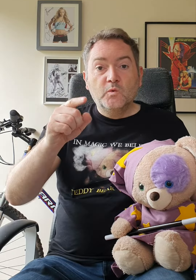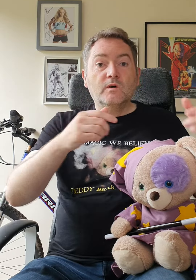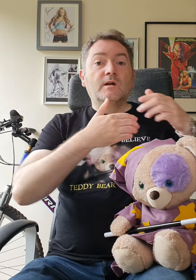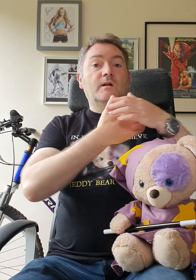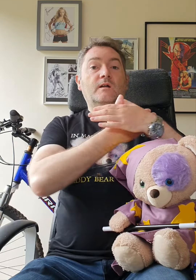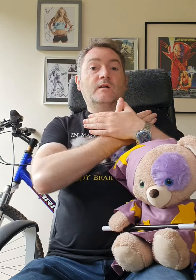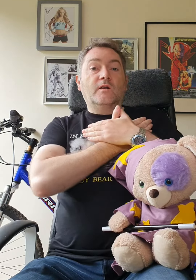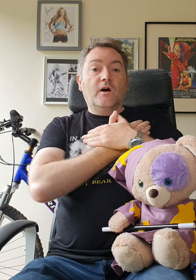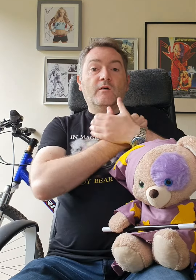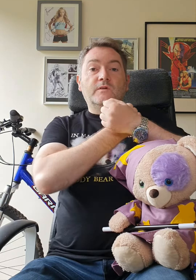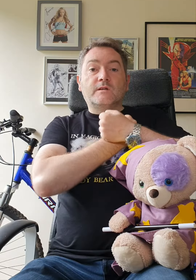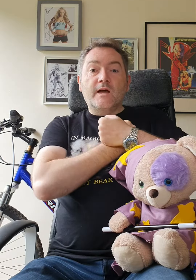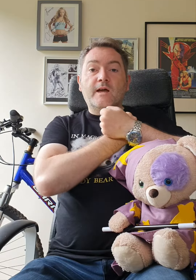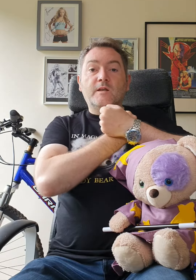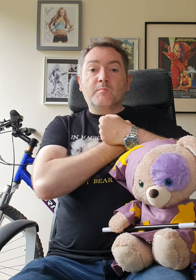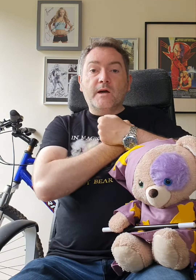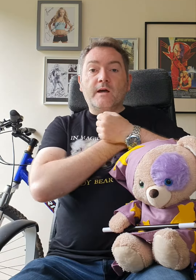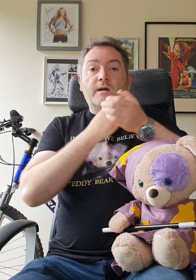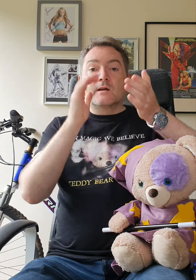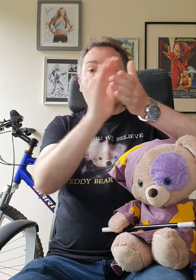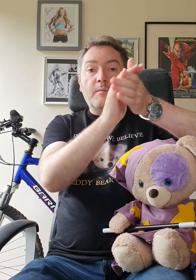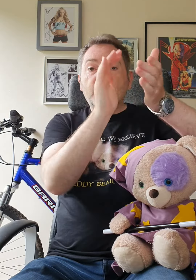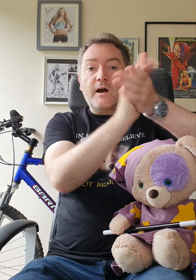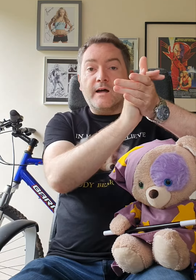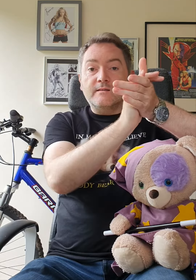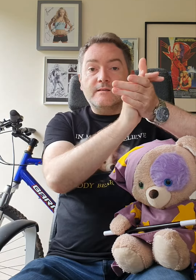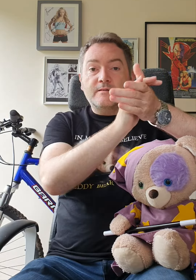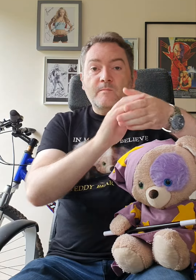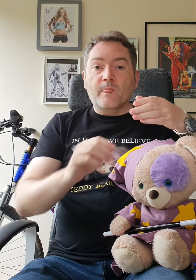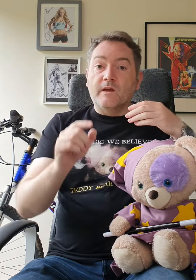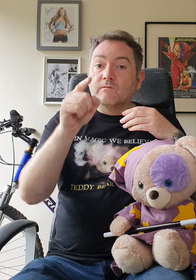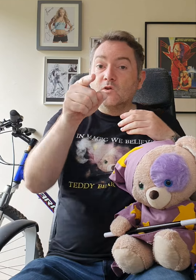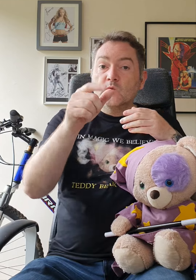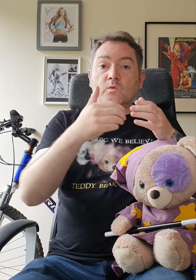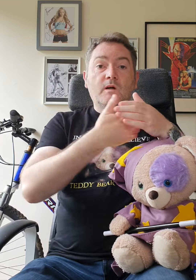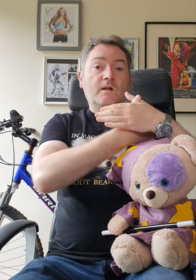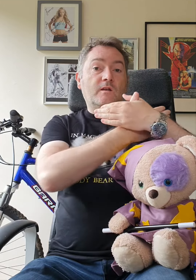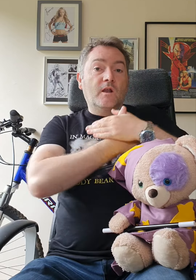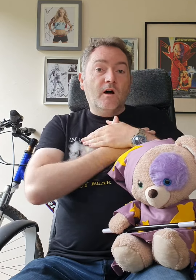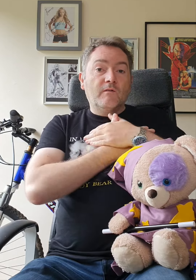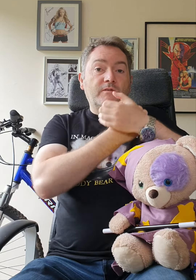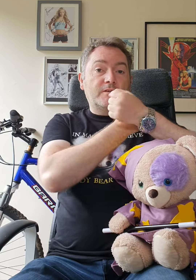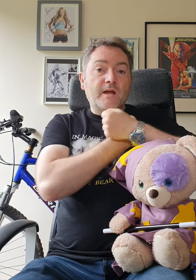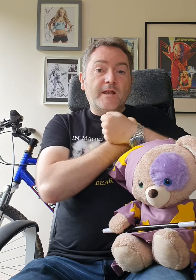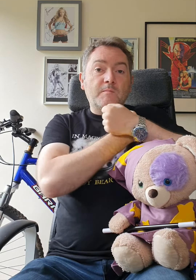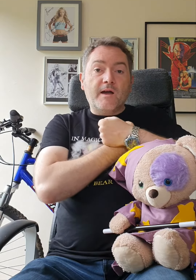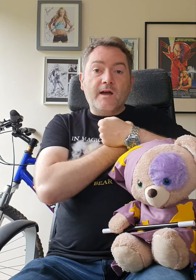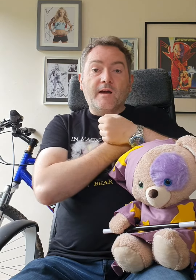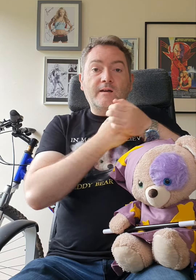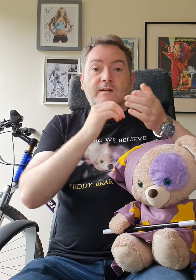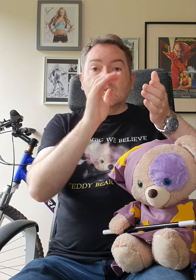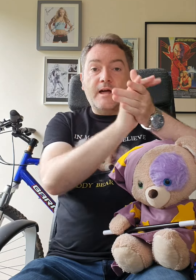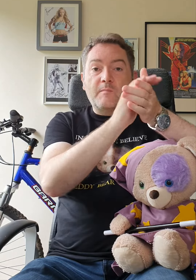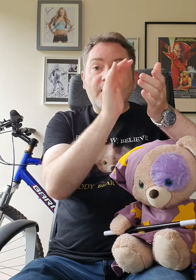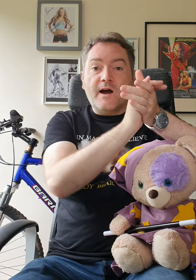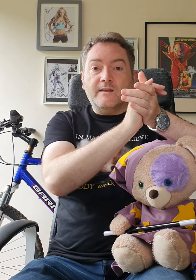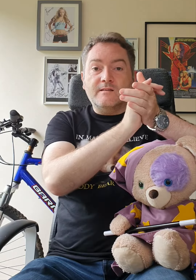love your teddy bear, clap your hands. If you love your teddy bear, clap your hands.